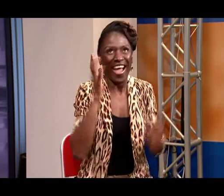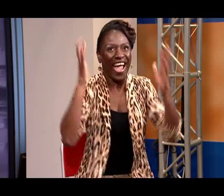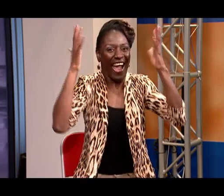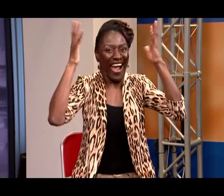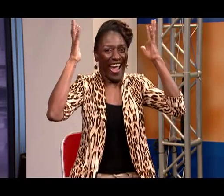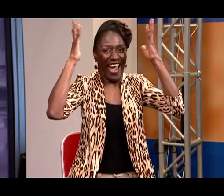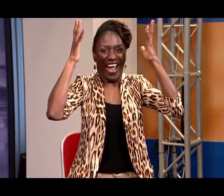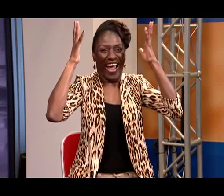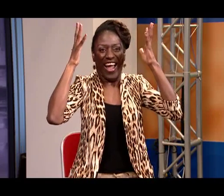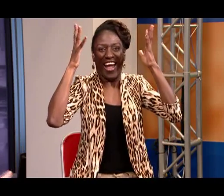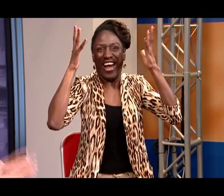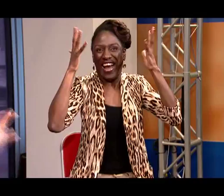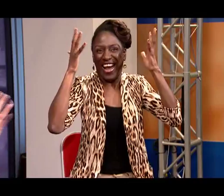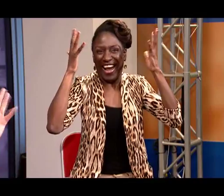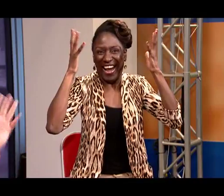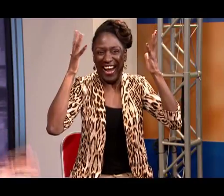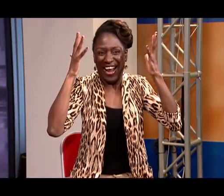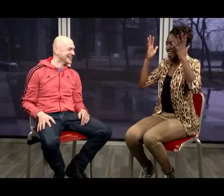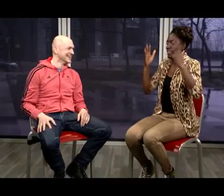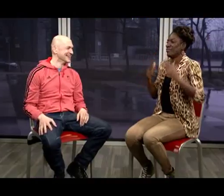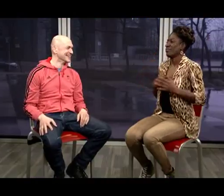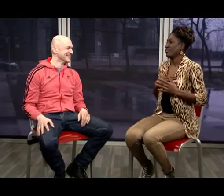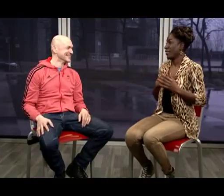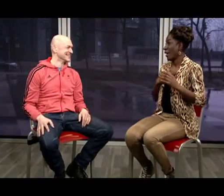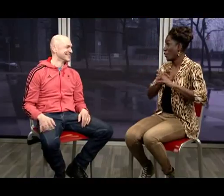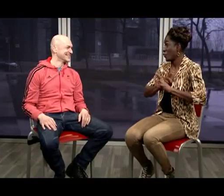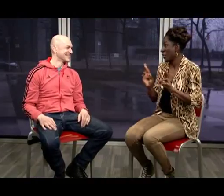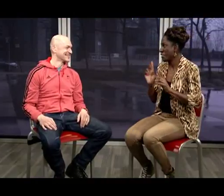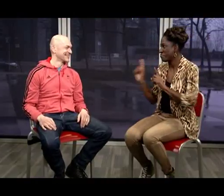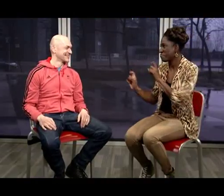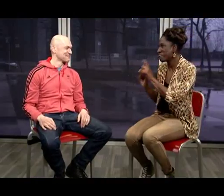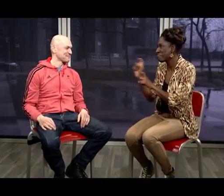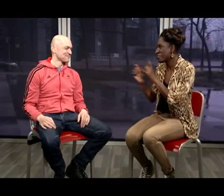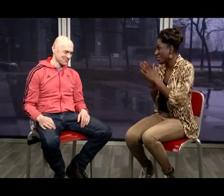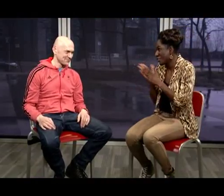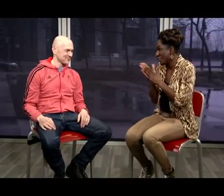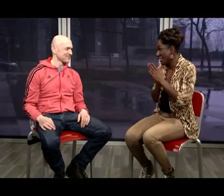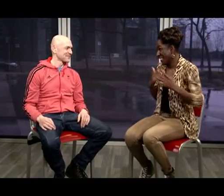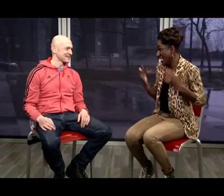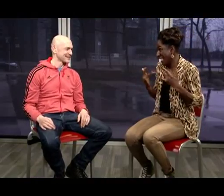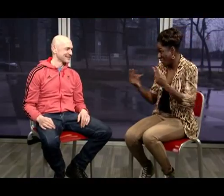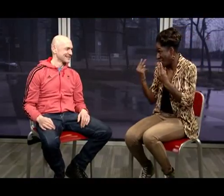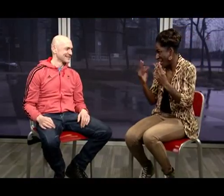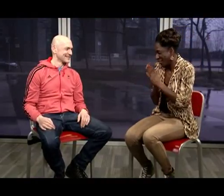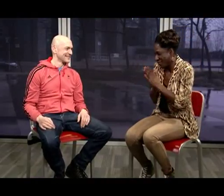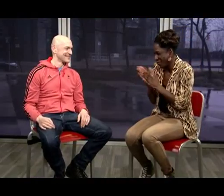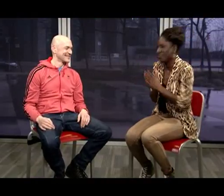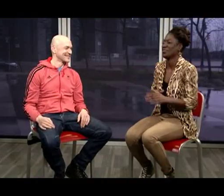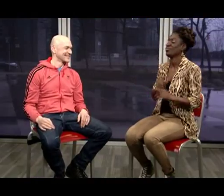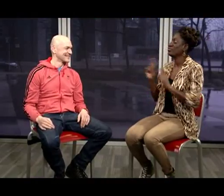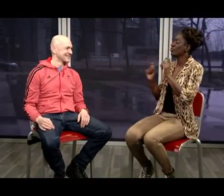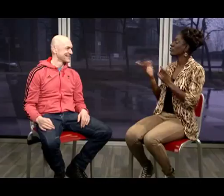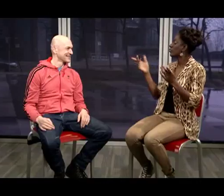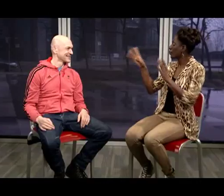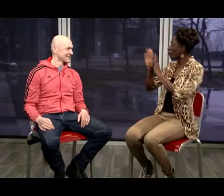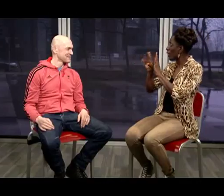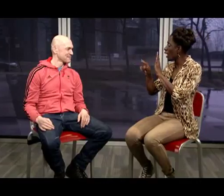I'm so excited to have him here today I hope you're ready to find out a little bit more about Maxim